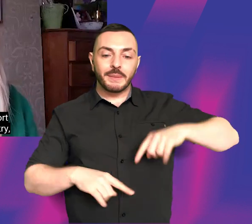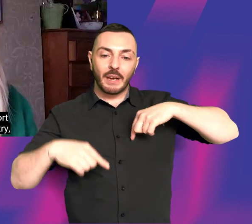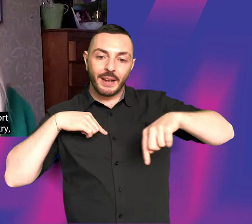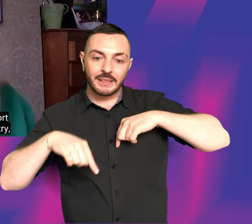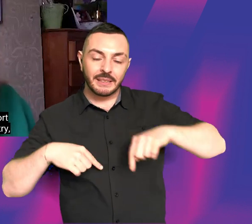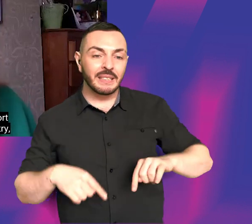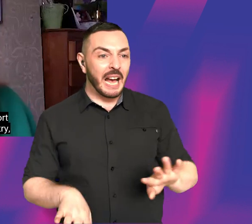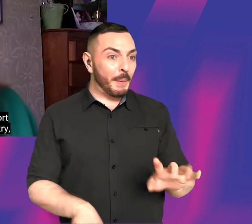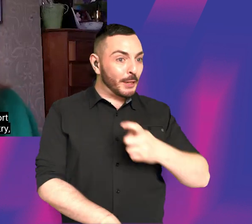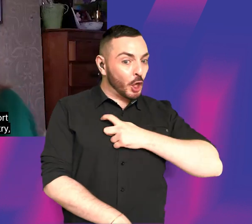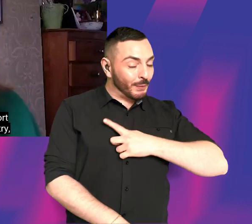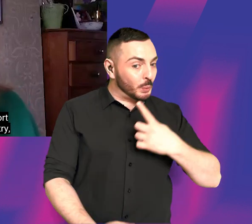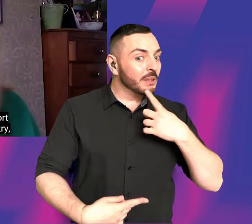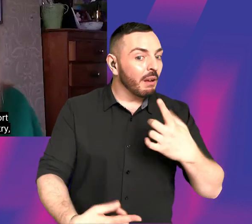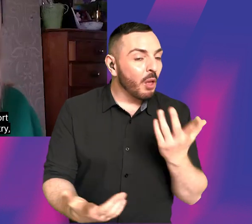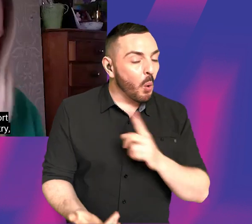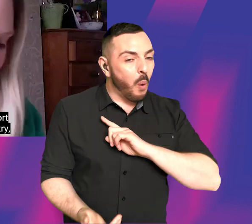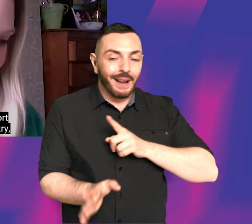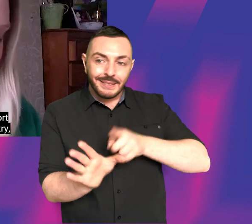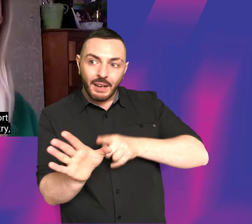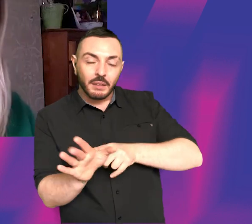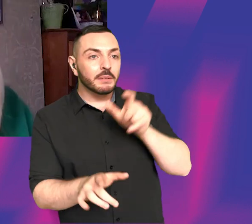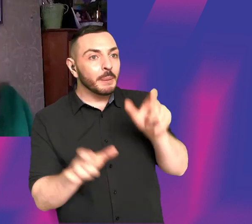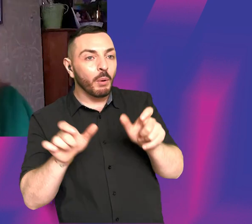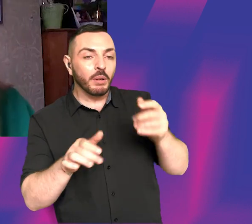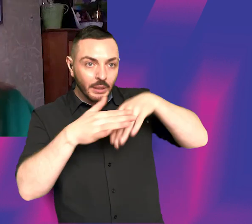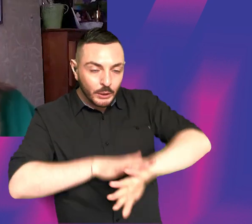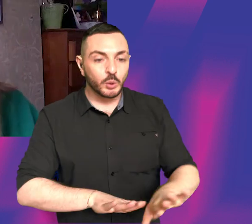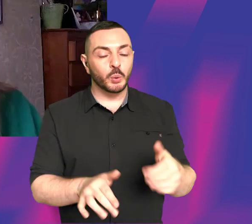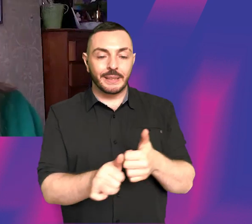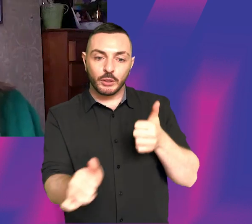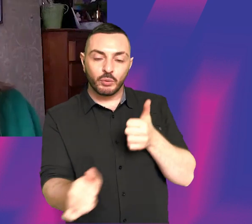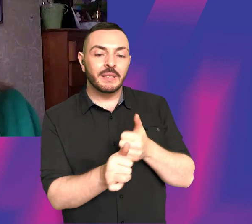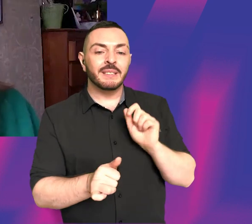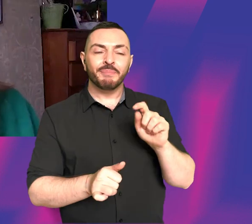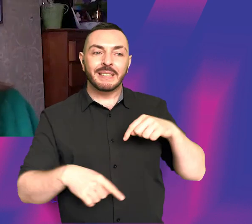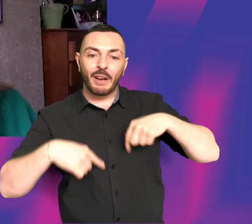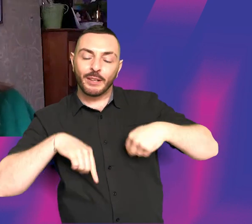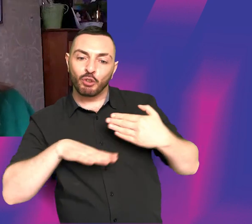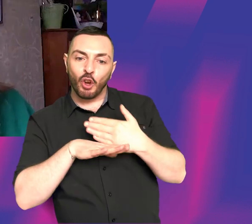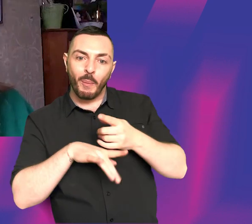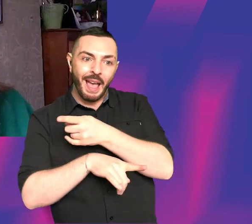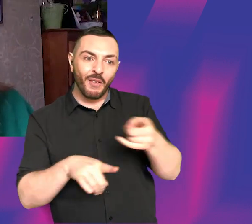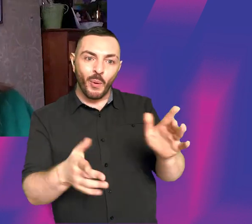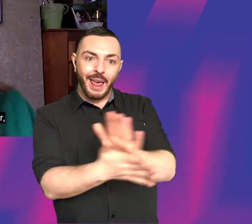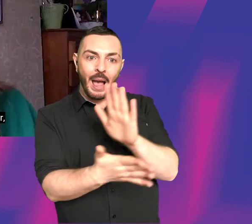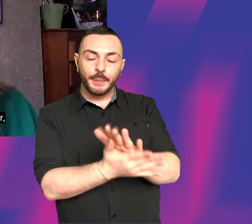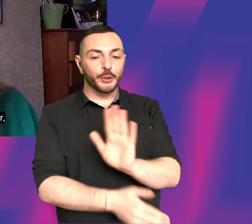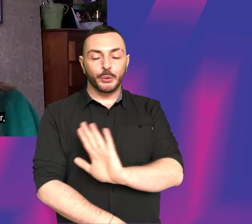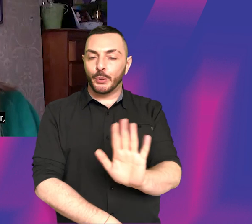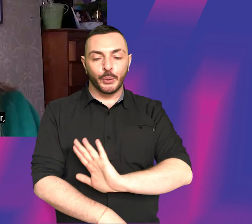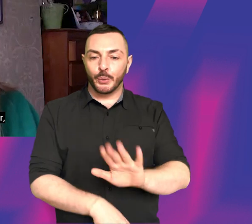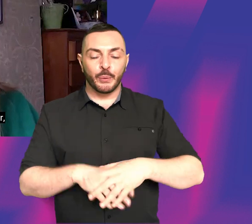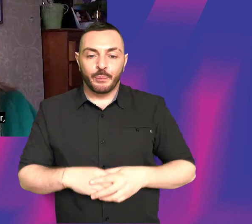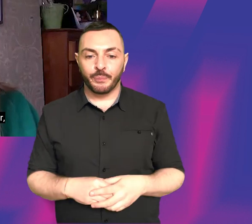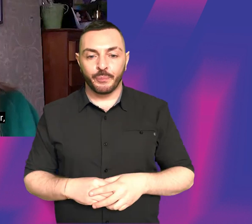and I'm hesitant to say this to sort of young people going into the industry, but it's not the director's job to make everyone happy, you know. And I